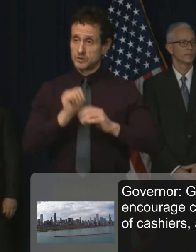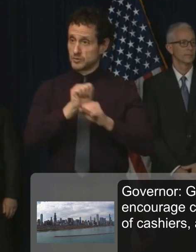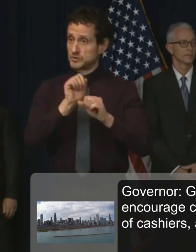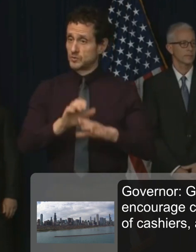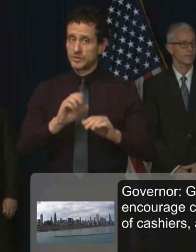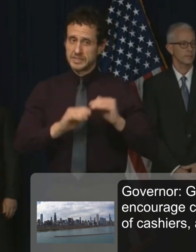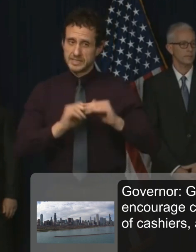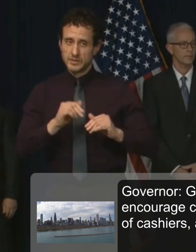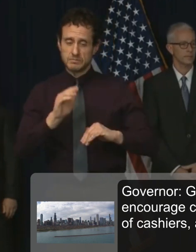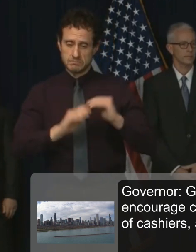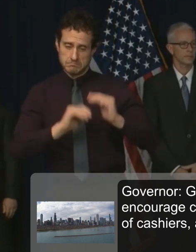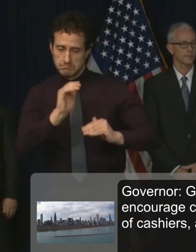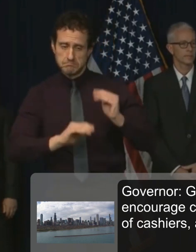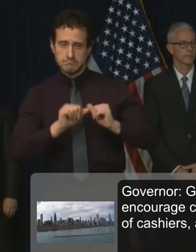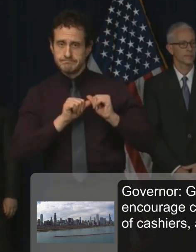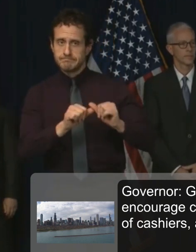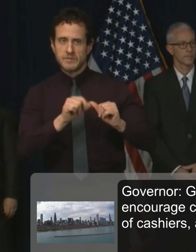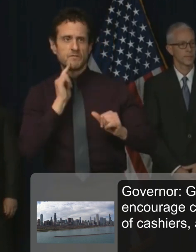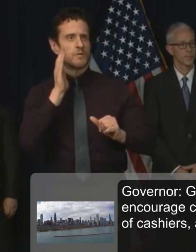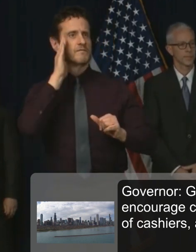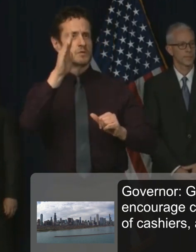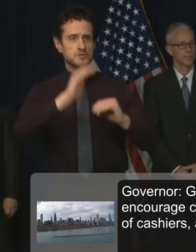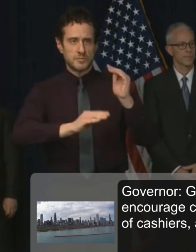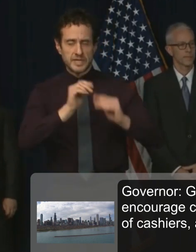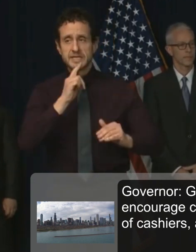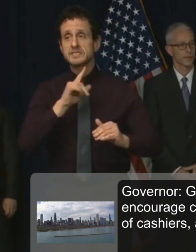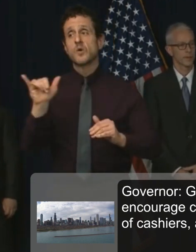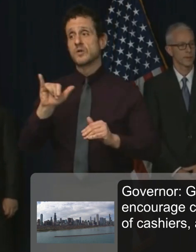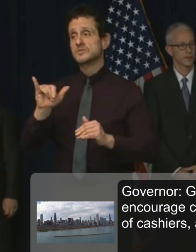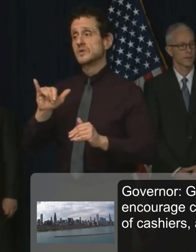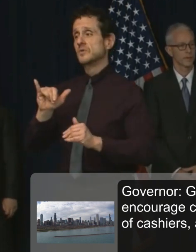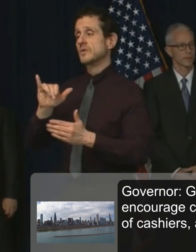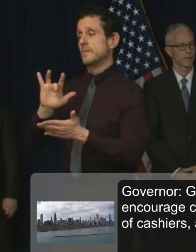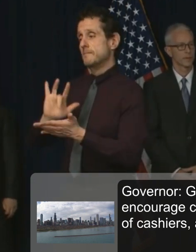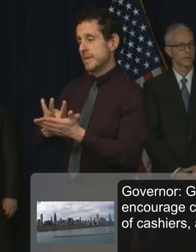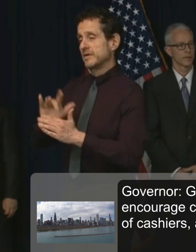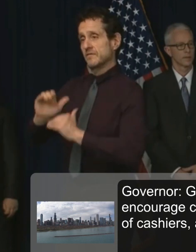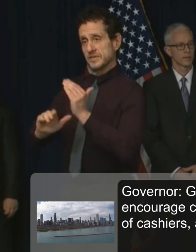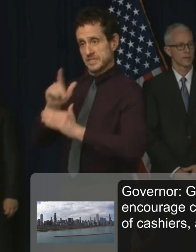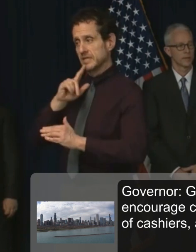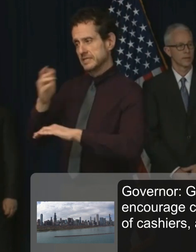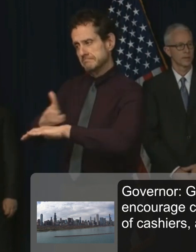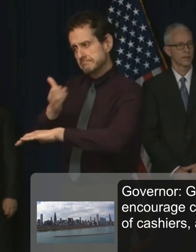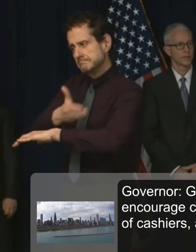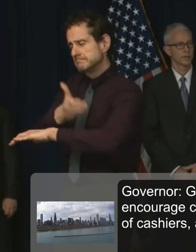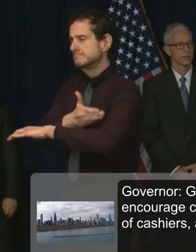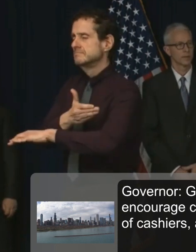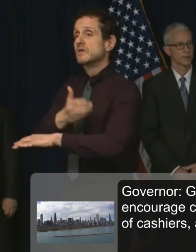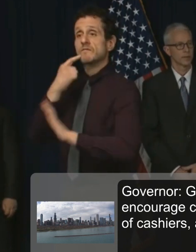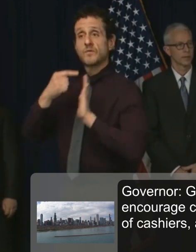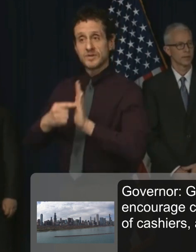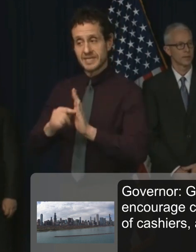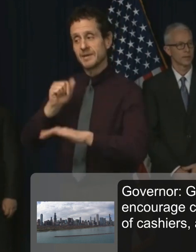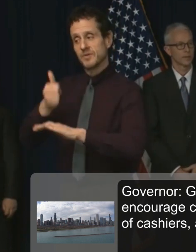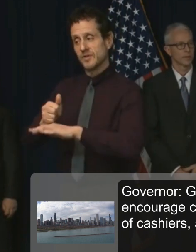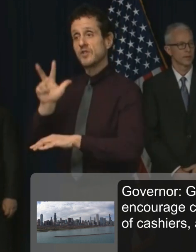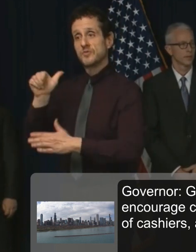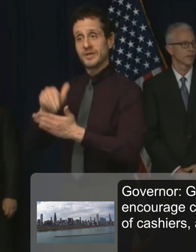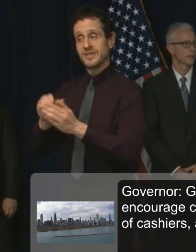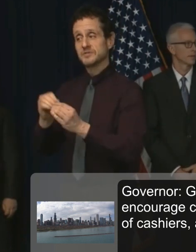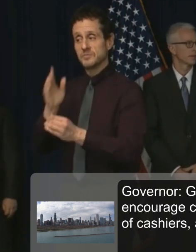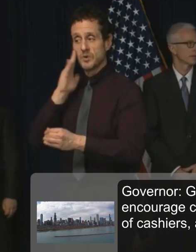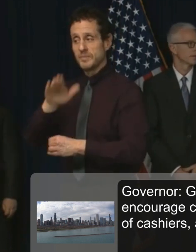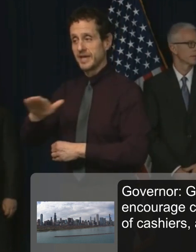to build for the future and propping up needed medical facilities, including an additional 3,000 beds at